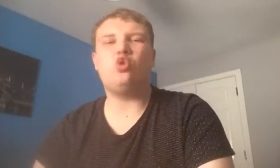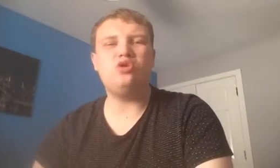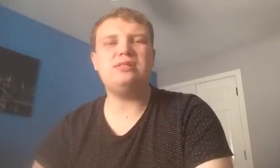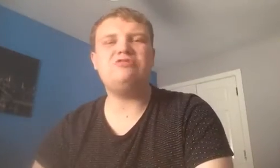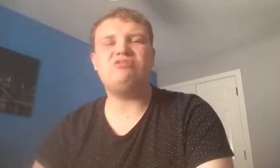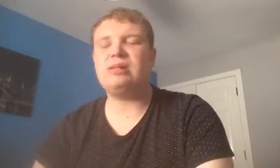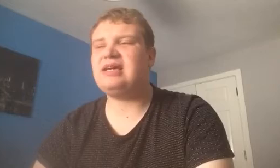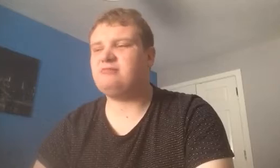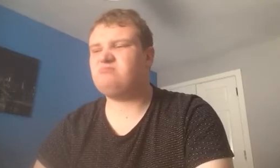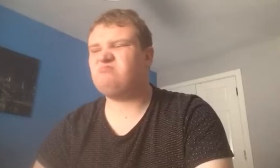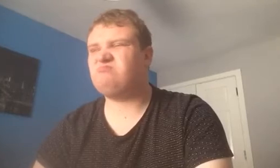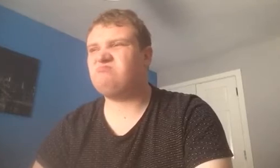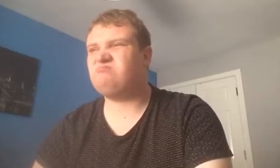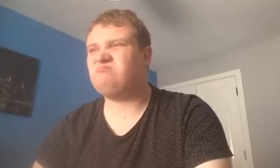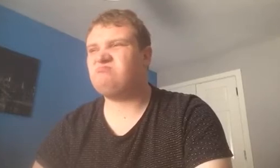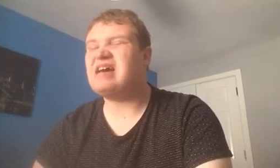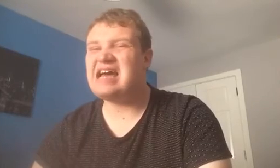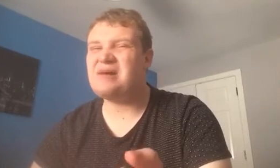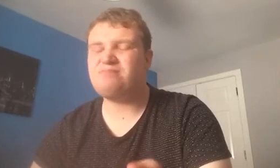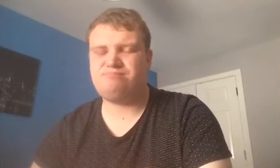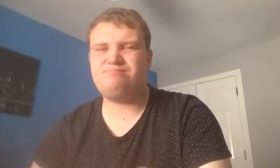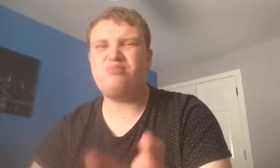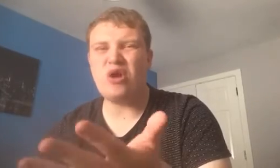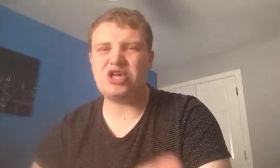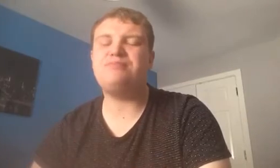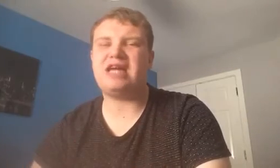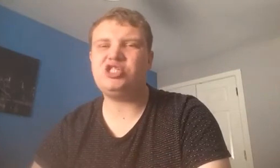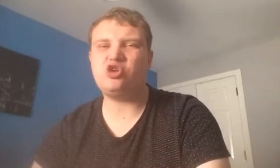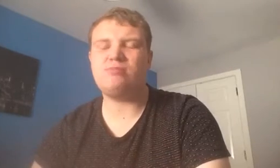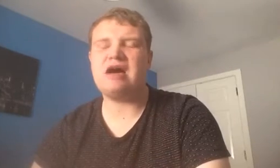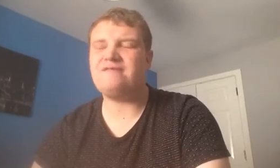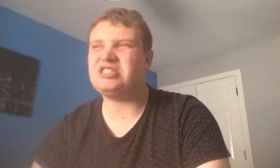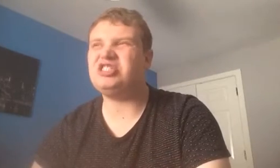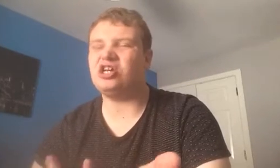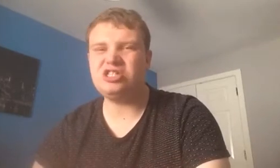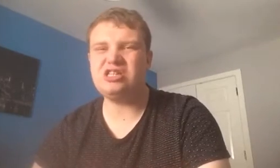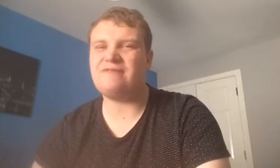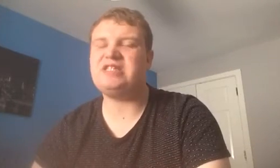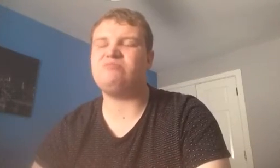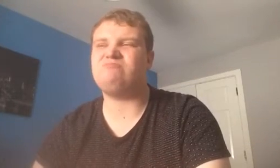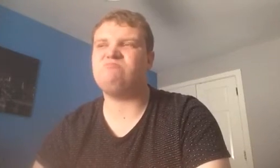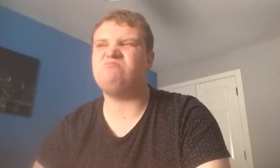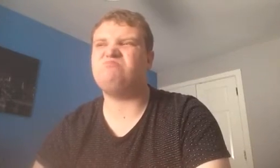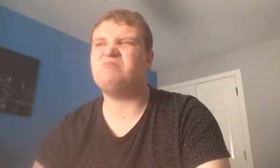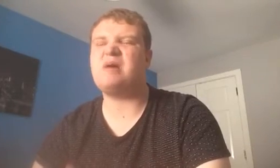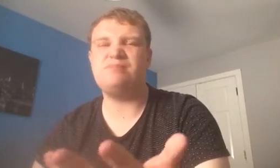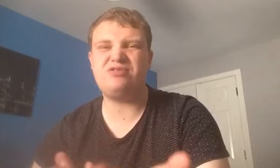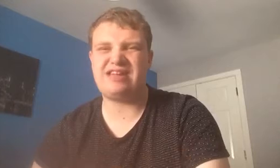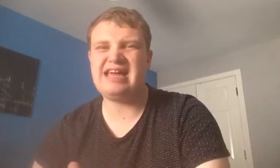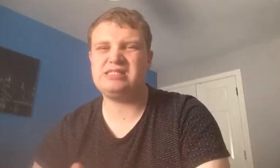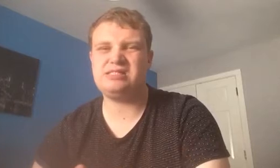only really put a good price on him if he's done, if he's impressed.